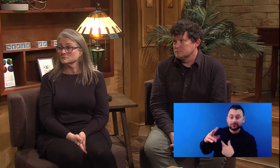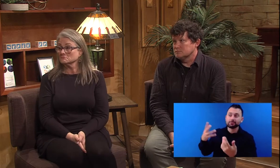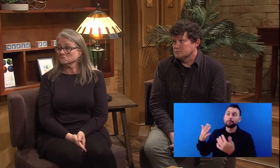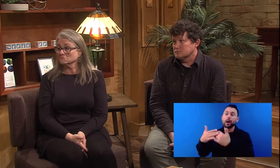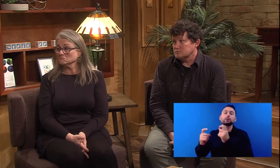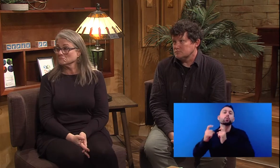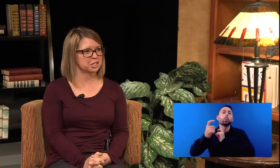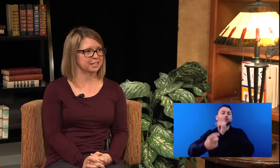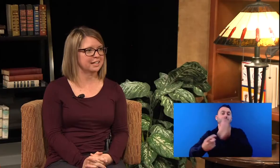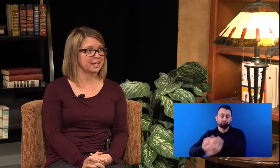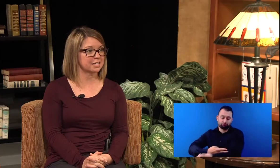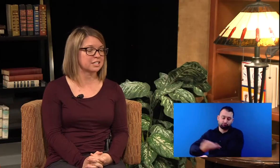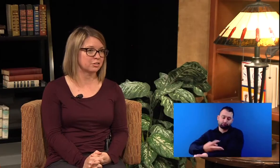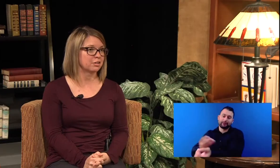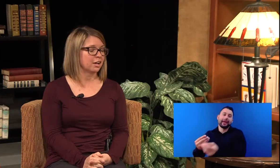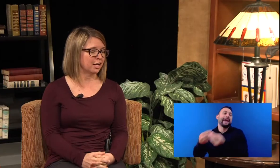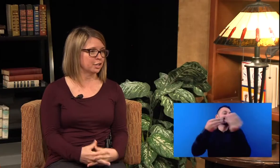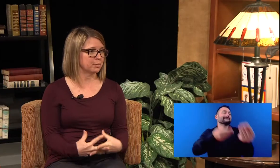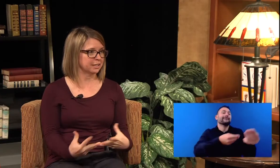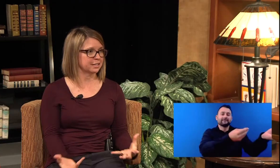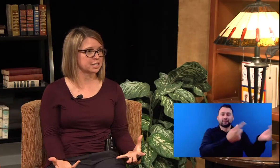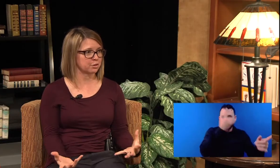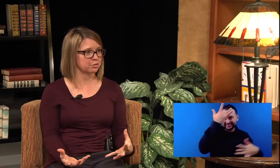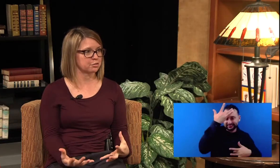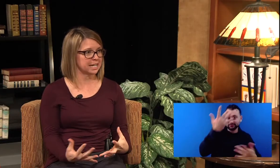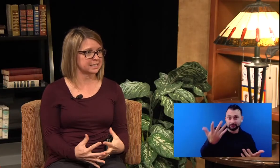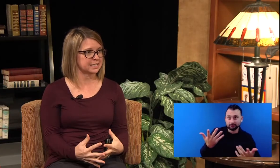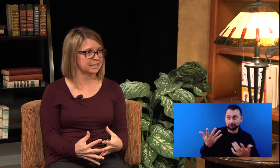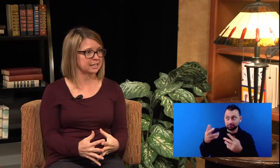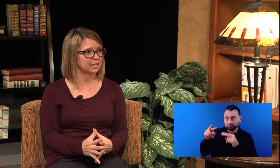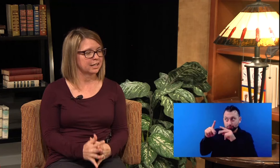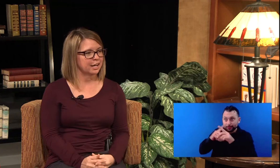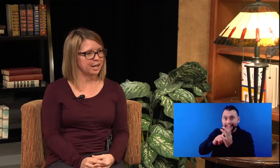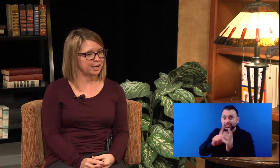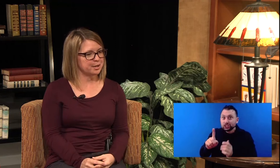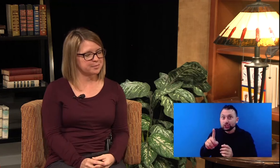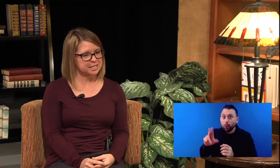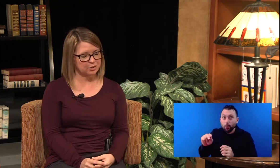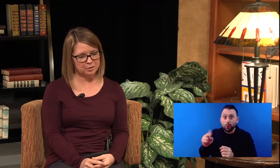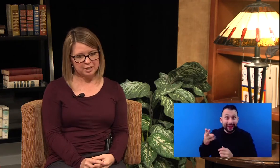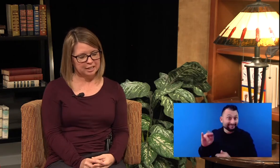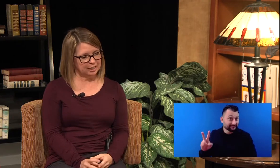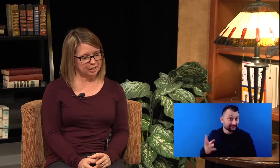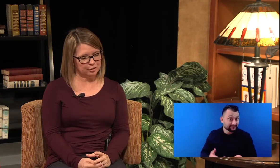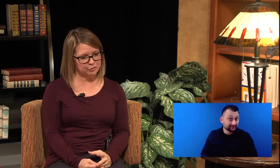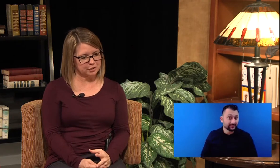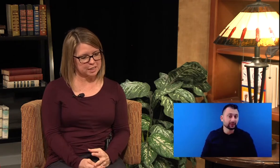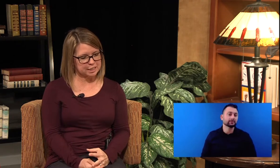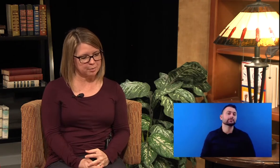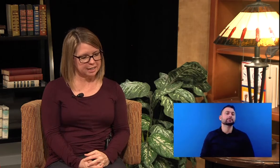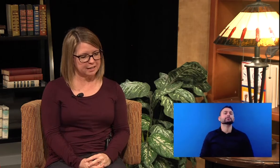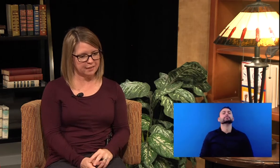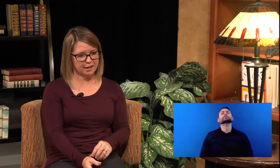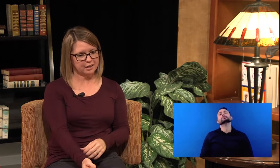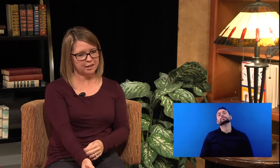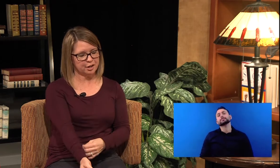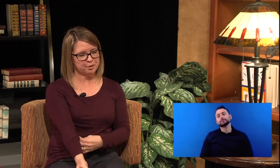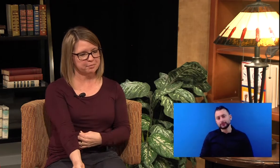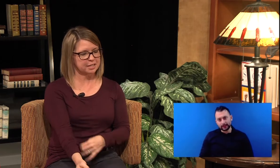Good question. Yes. So all the blood does go through testing. So if there is somebody that is